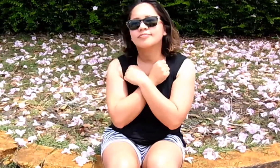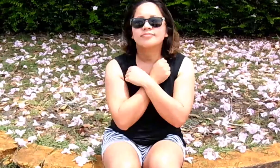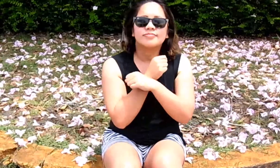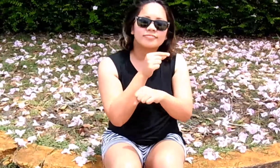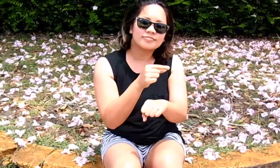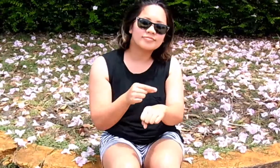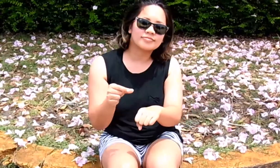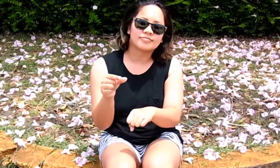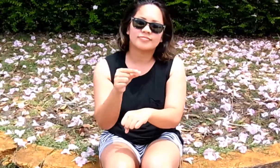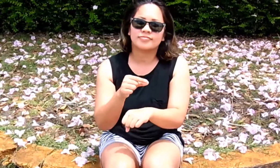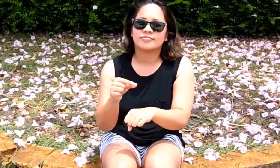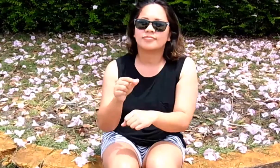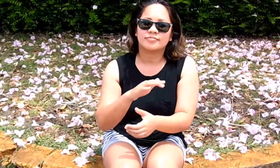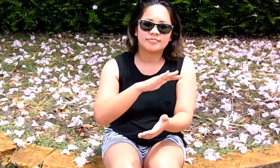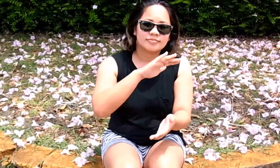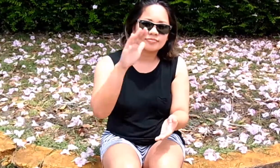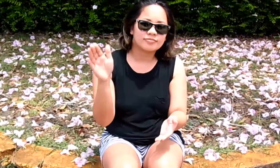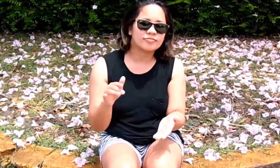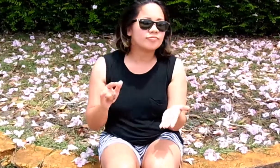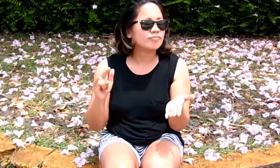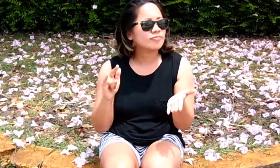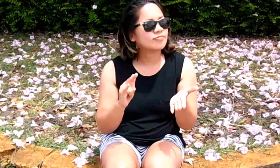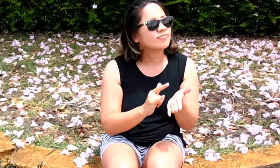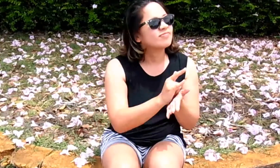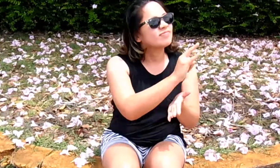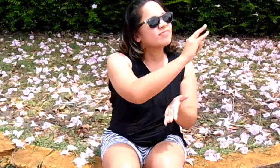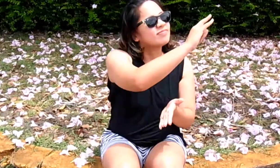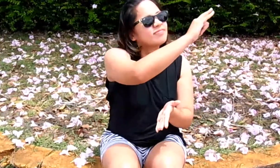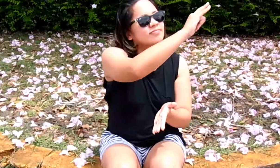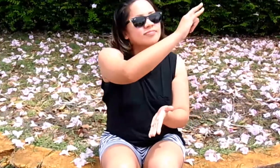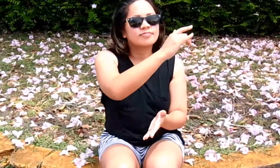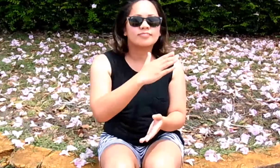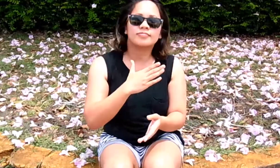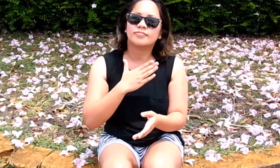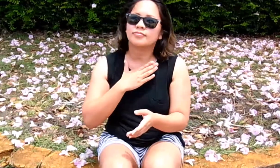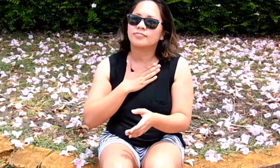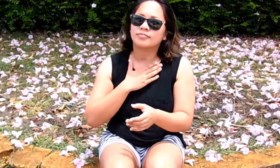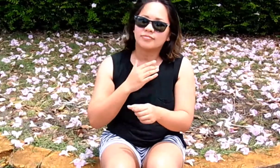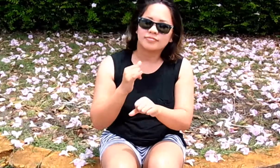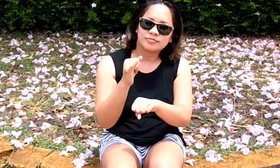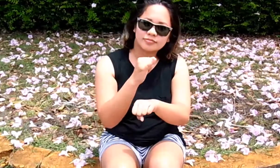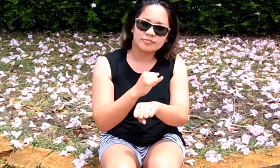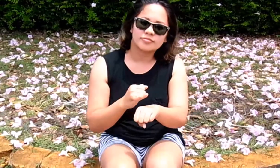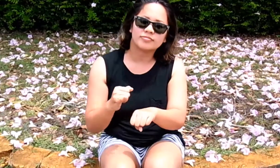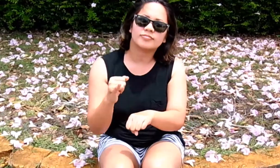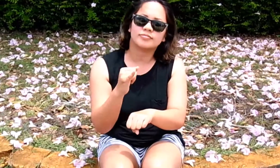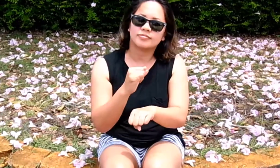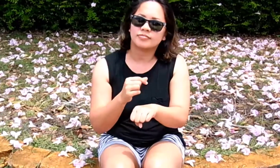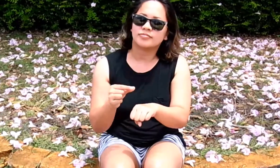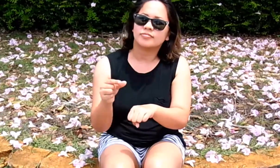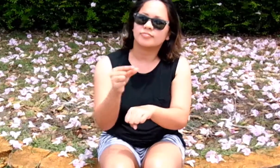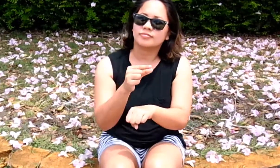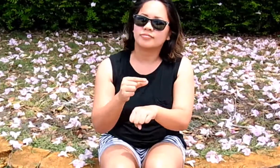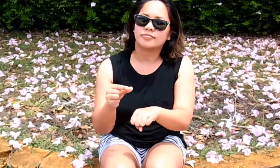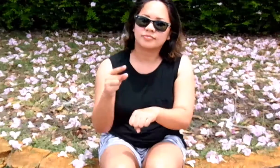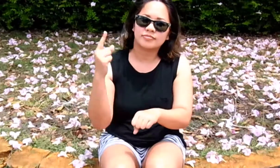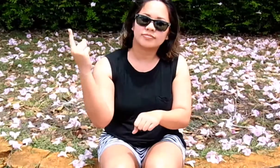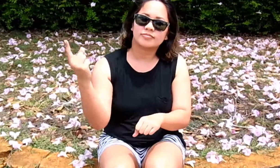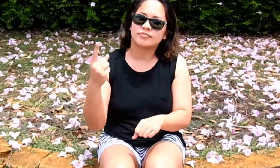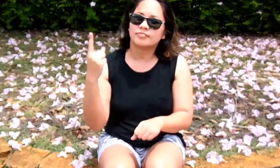of how real I want to be Can't nobody take my home